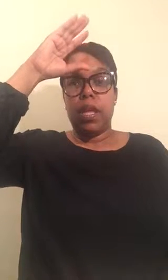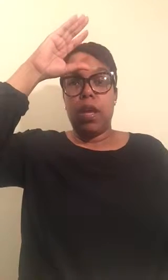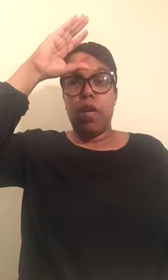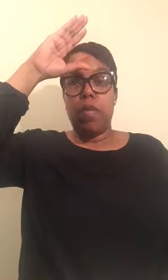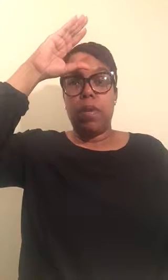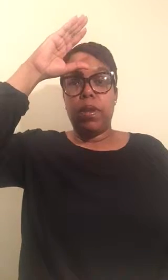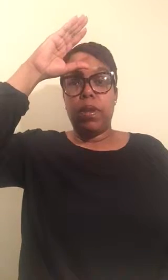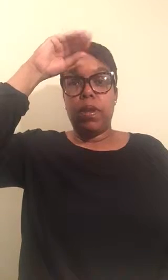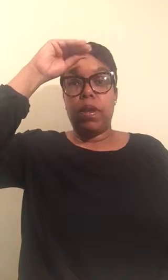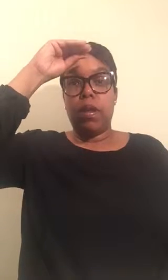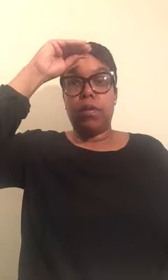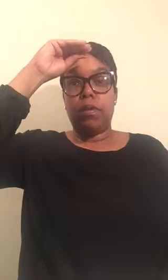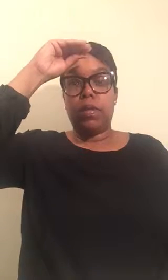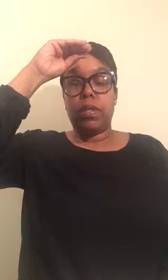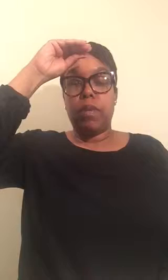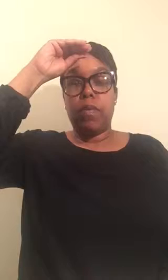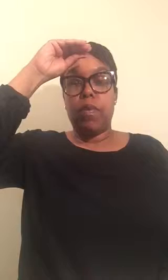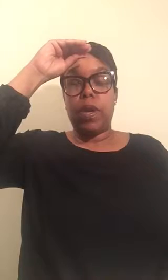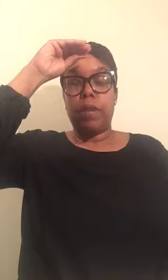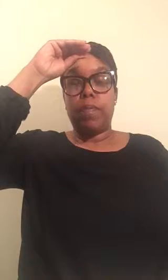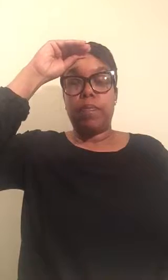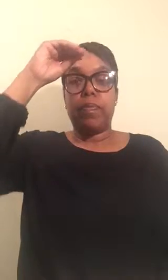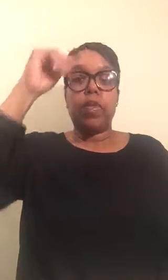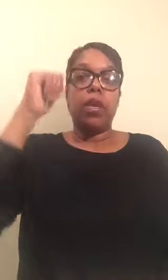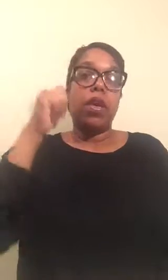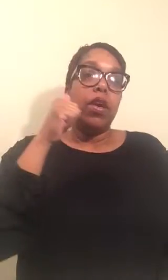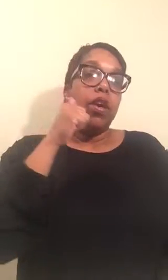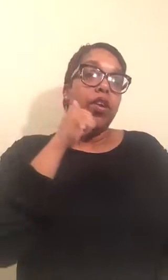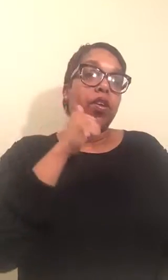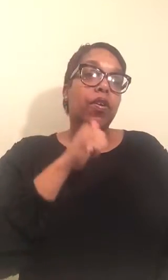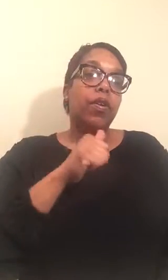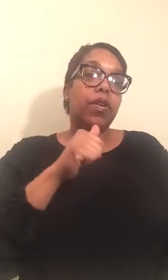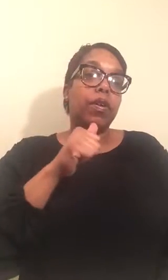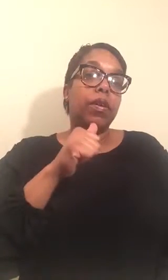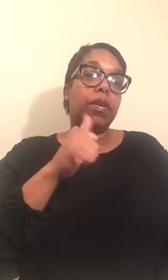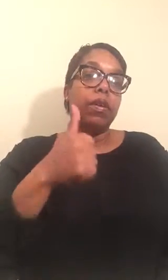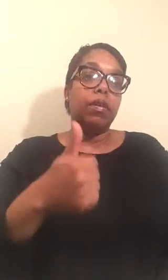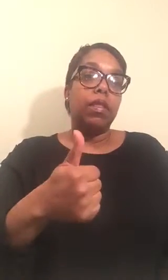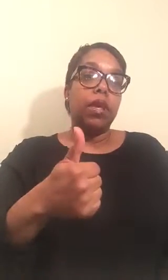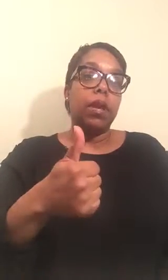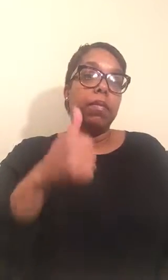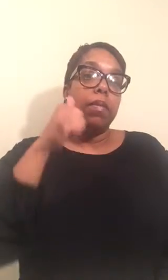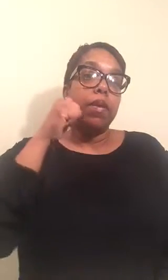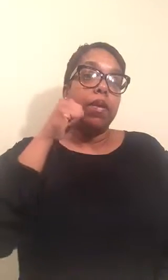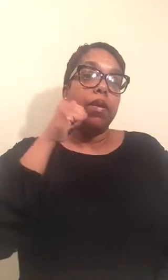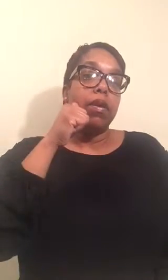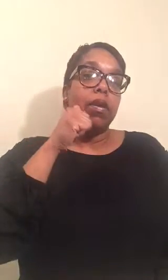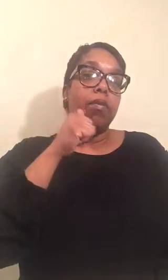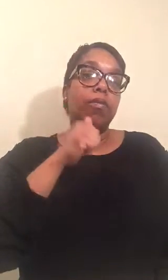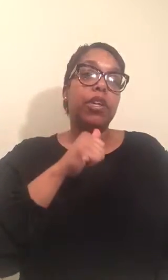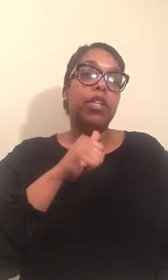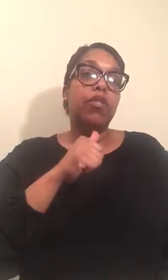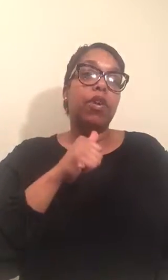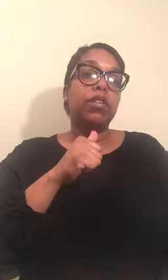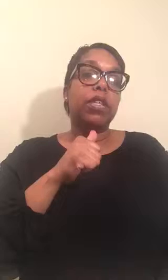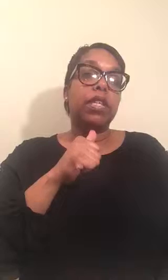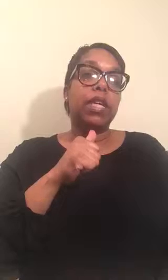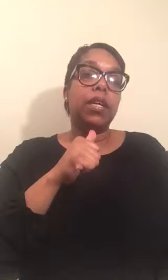Open. Close. Boy. Girl. Thumb. Brush it across the cheek.